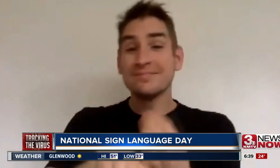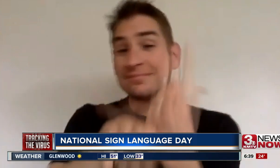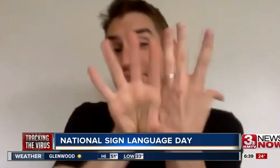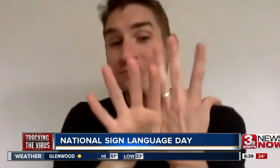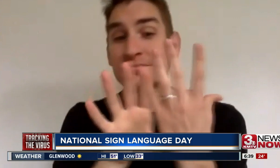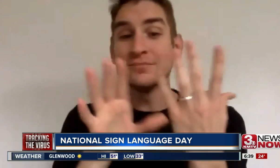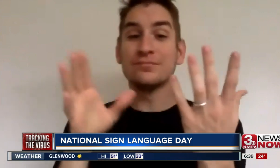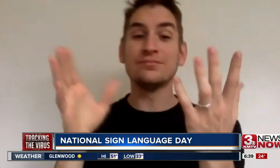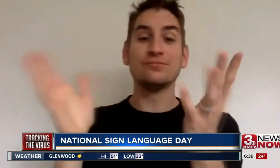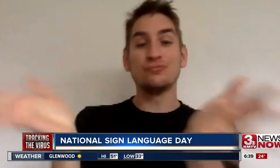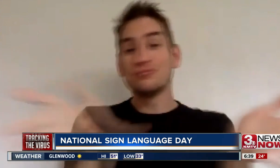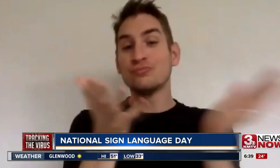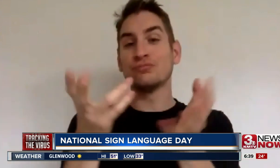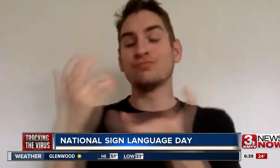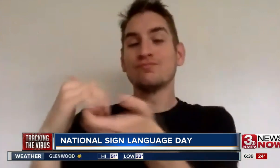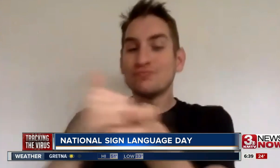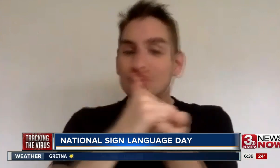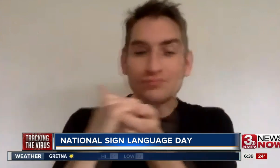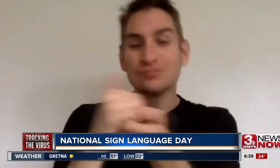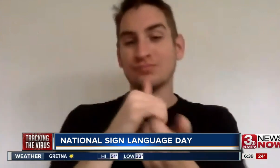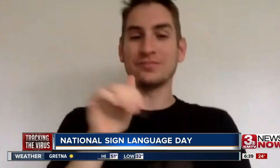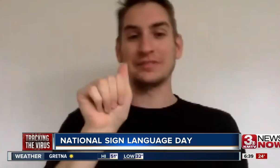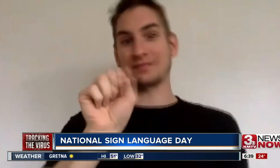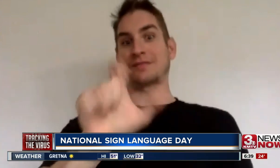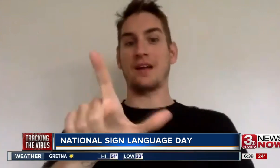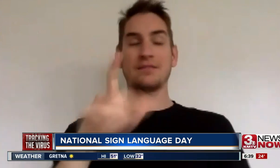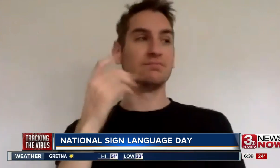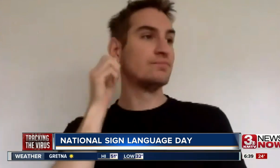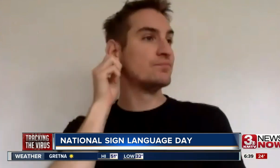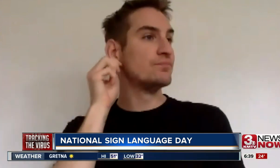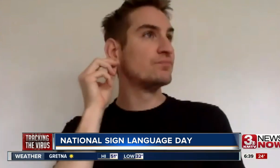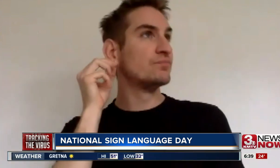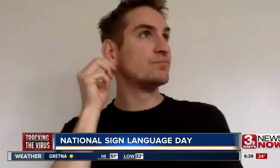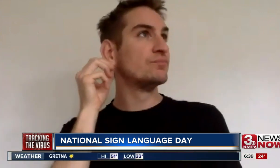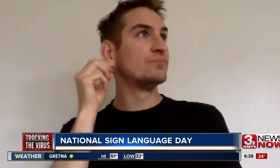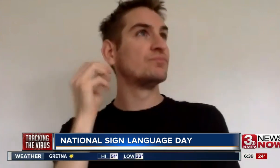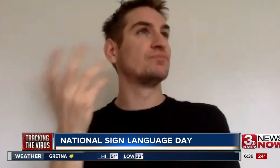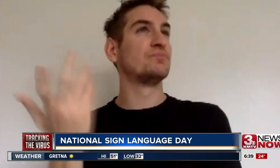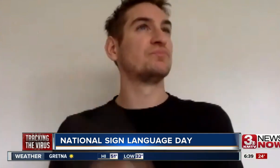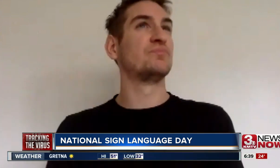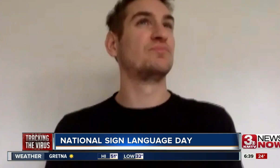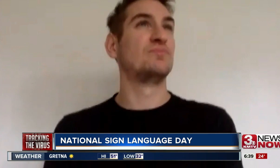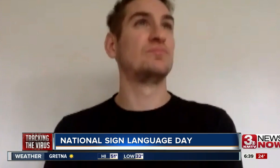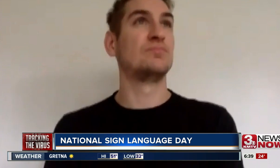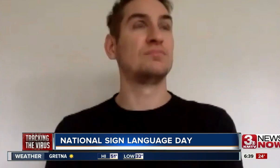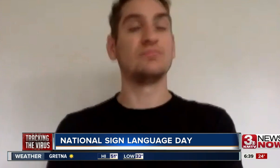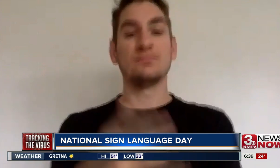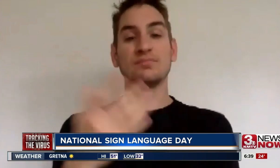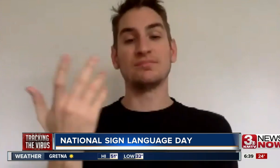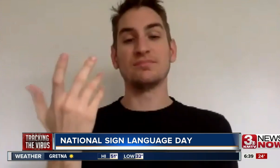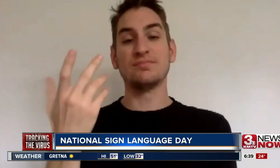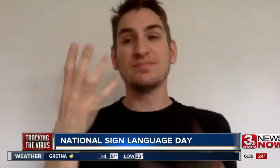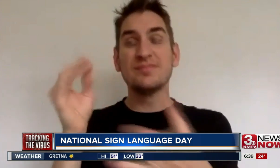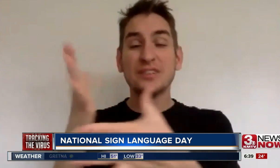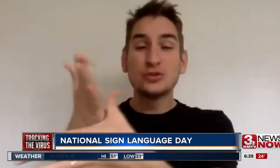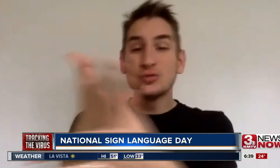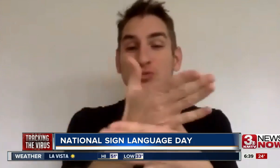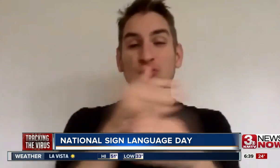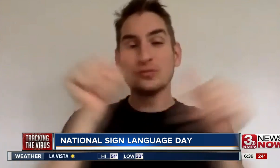ASL poetry, through video chats, you know, collaborating all together through use with the use of